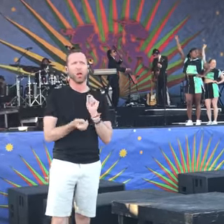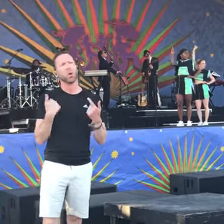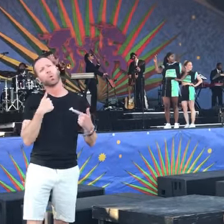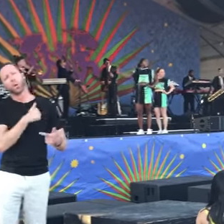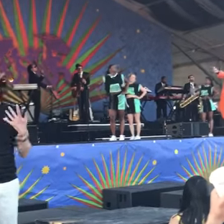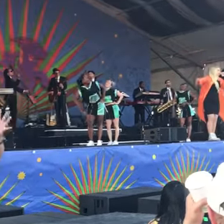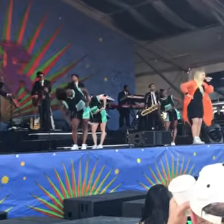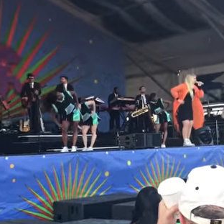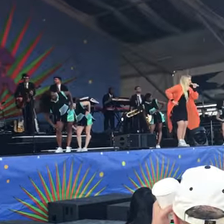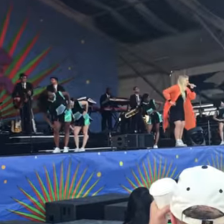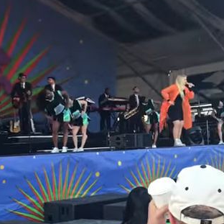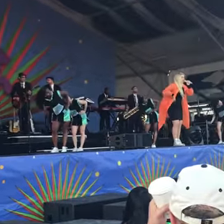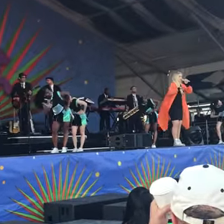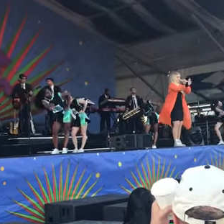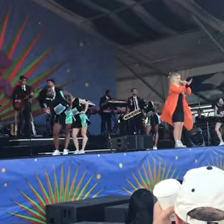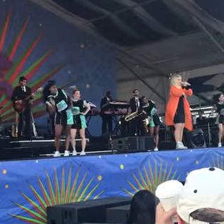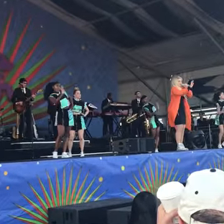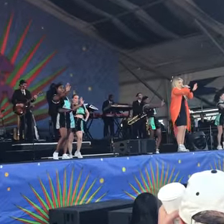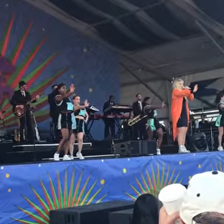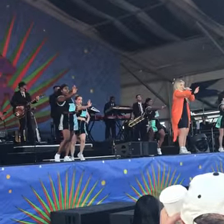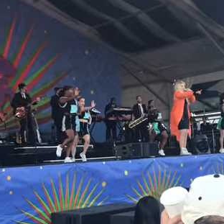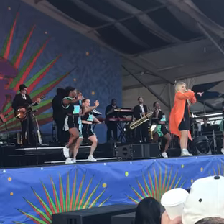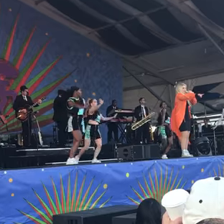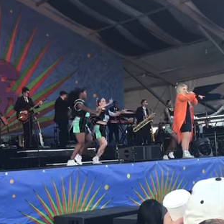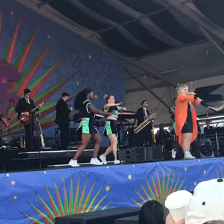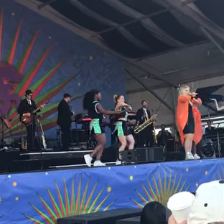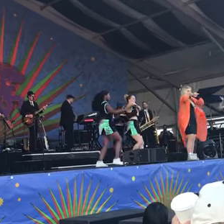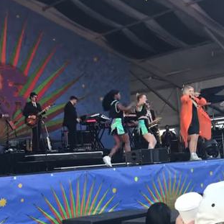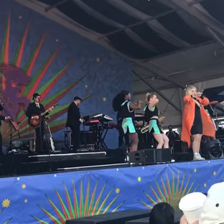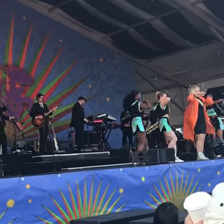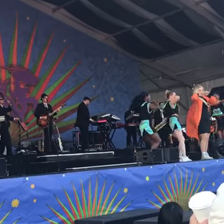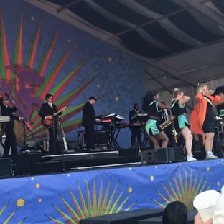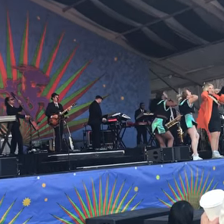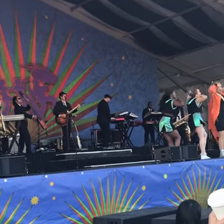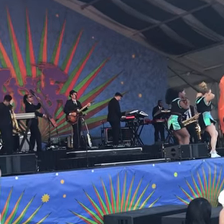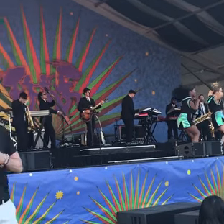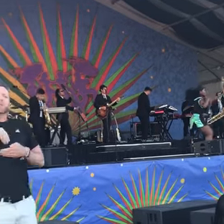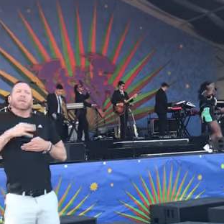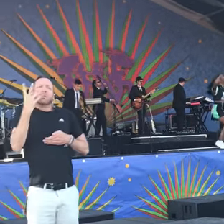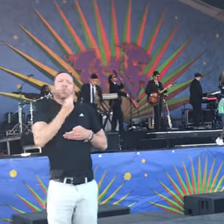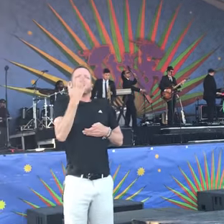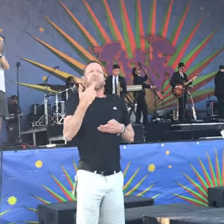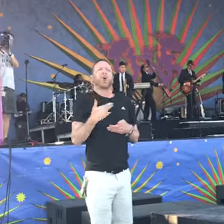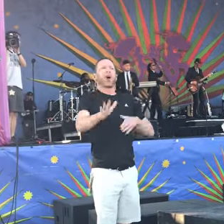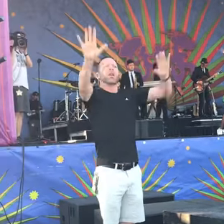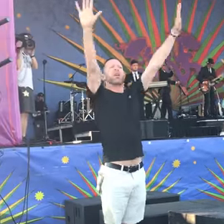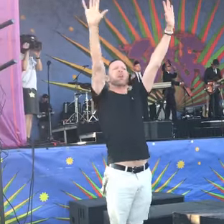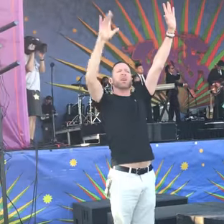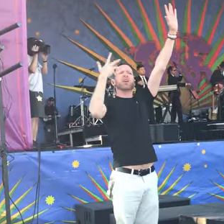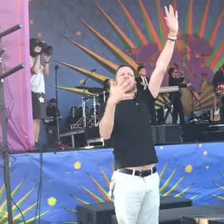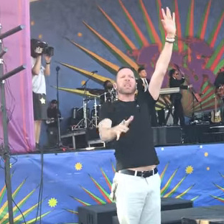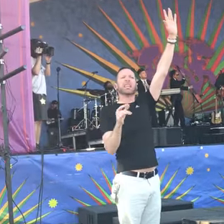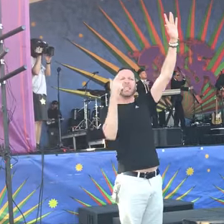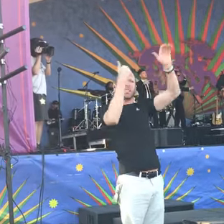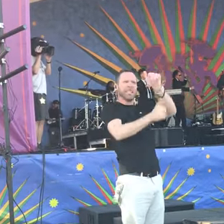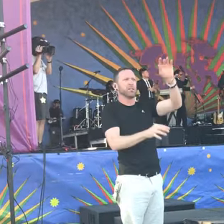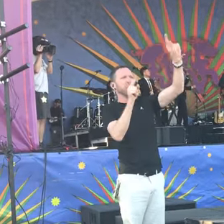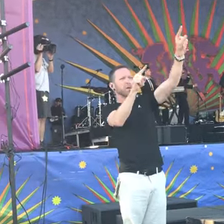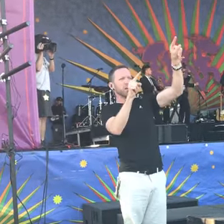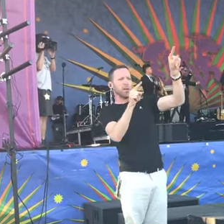still ain't real, right? Make it stop If you got beauty, beauty, put your hands up Every inch of you is perfect from